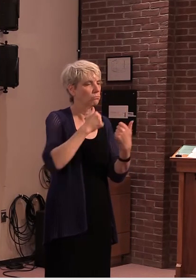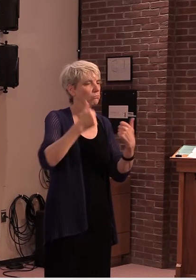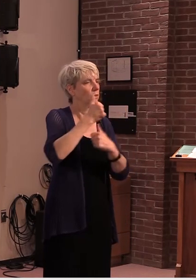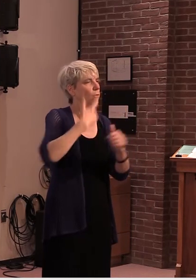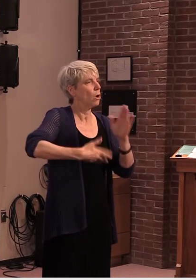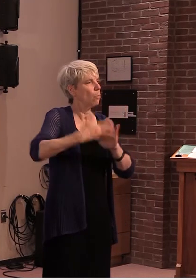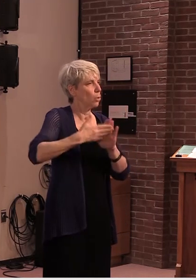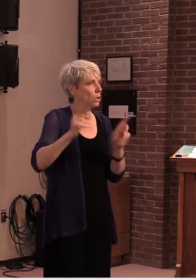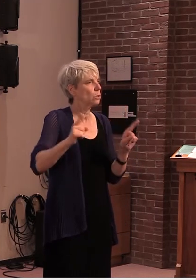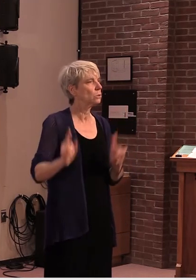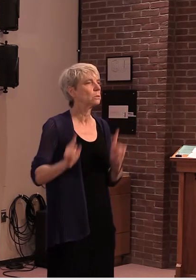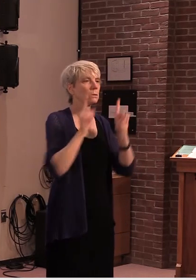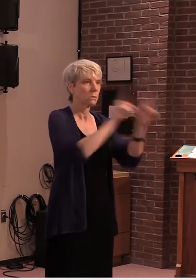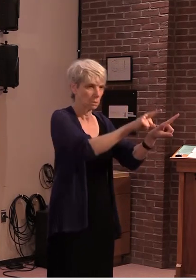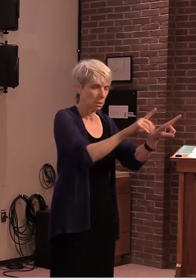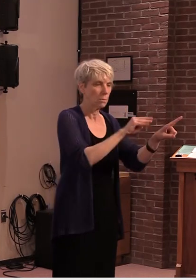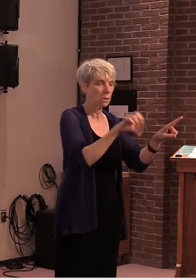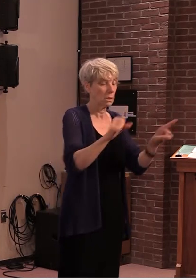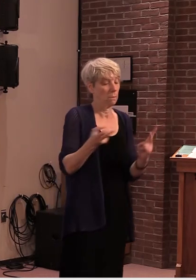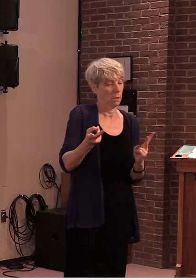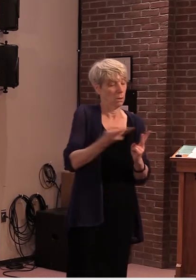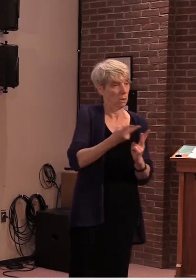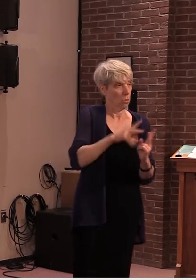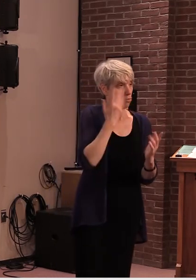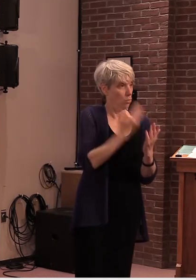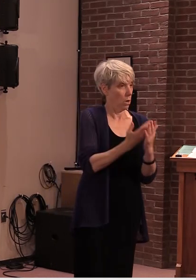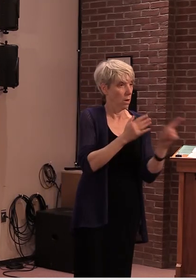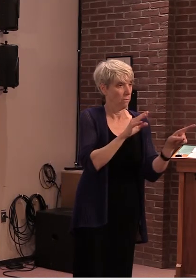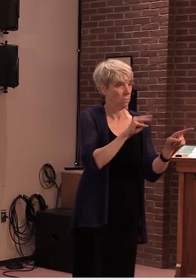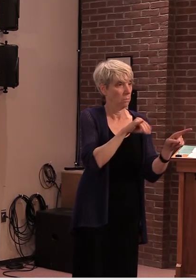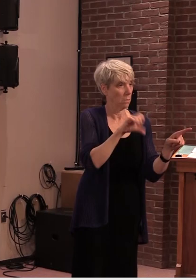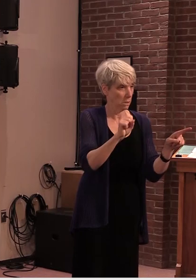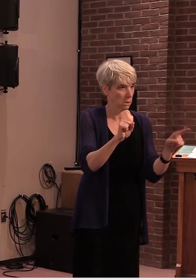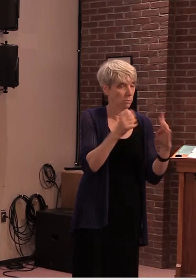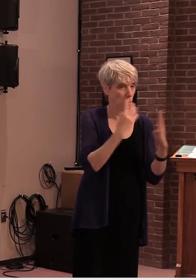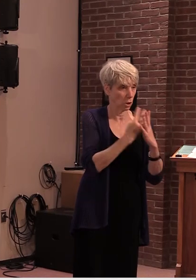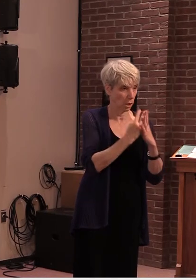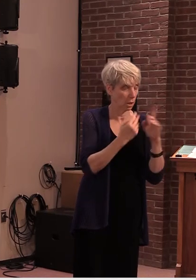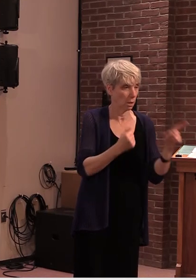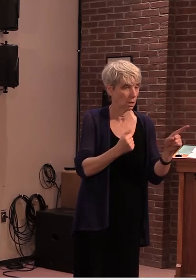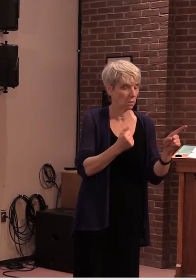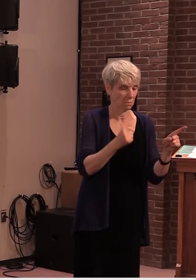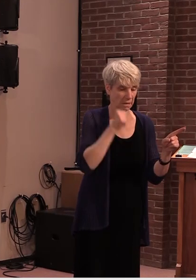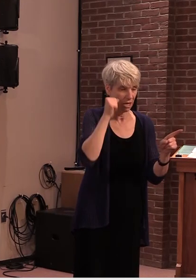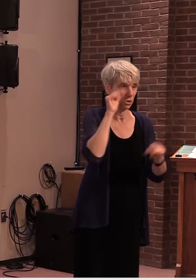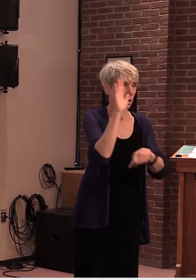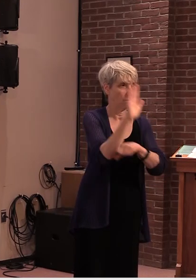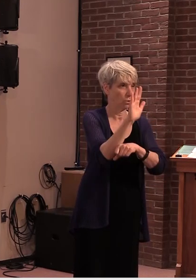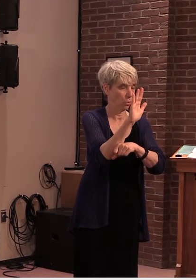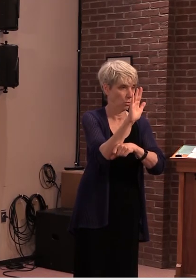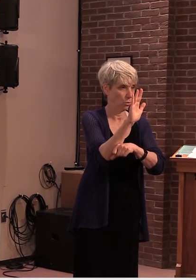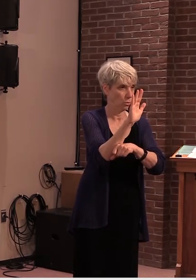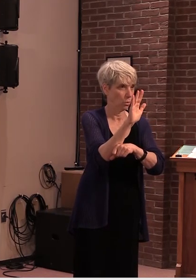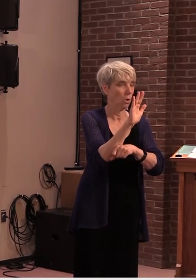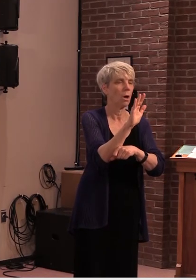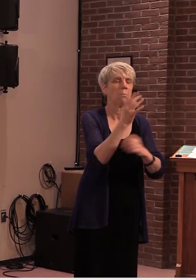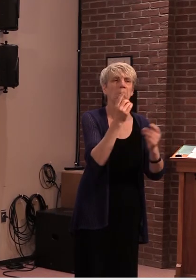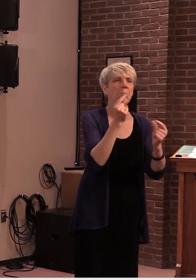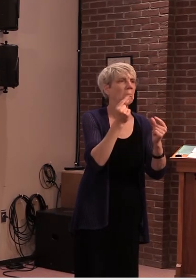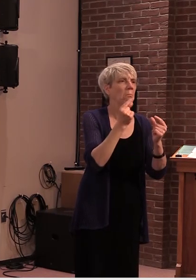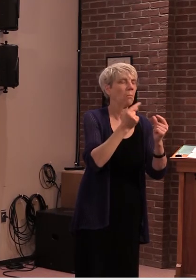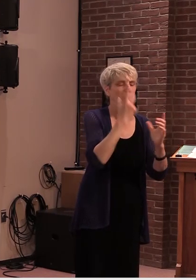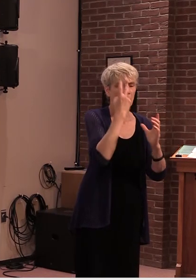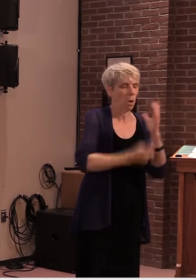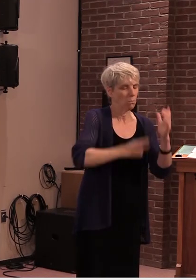doctor strenio and chief arnell arrived at the tallahatchee facility mid-afternoon yesterday and provided the